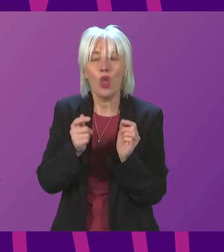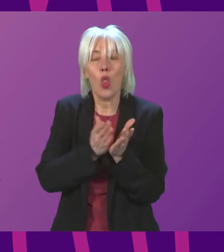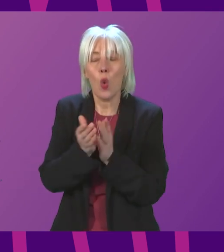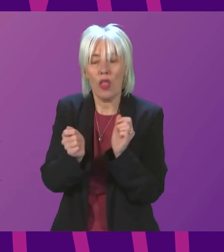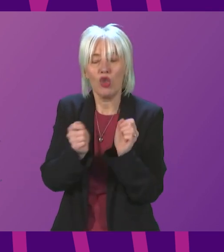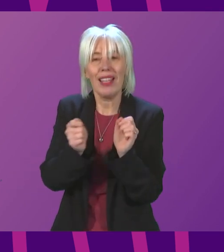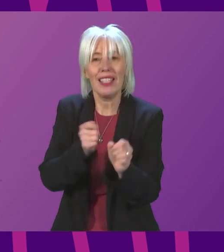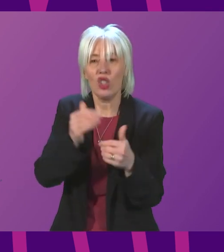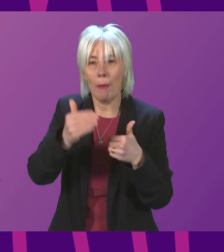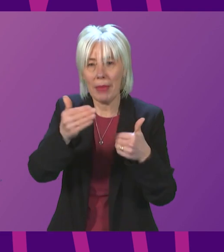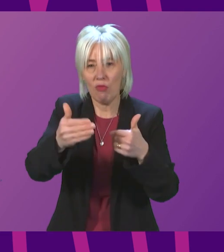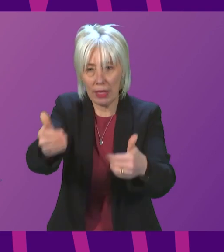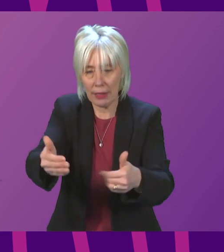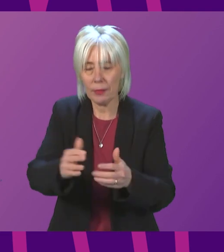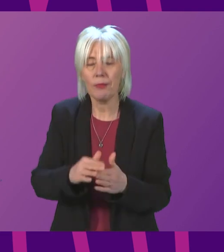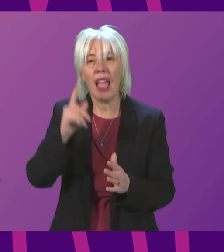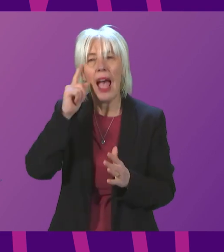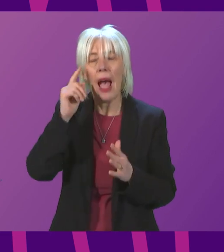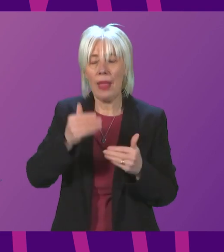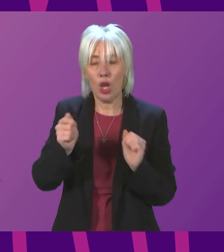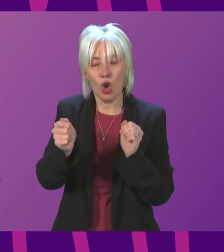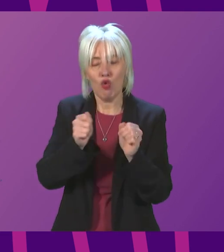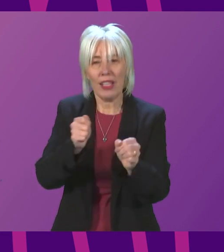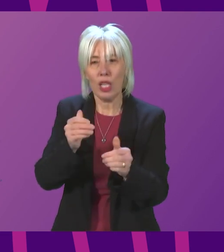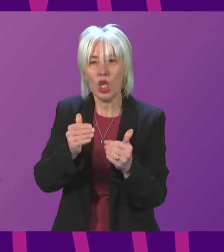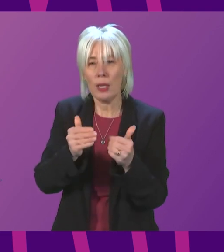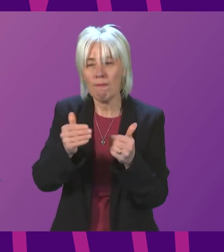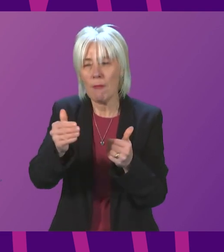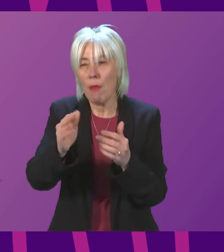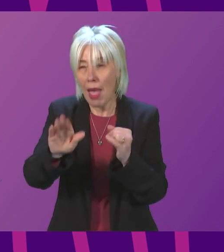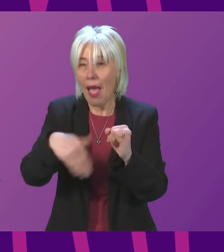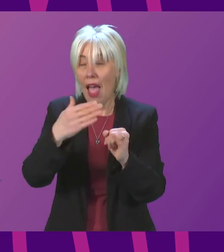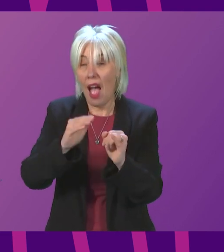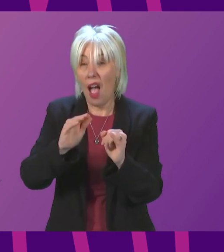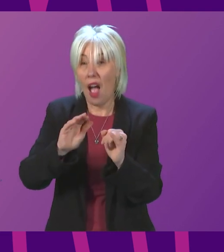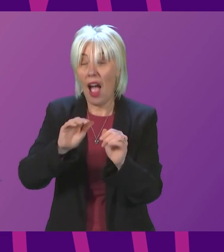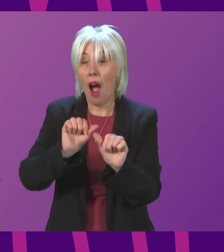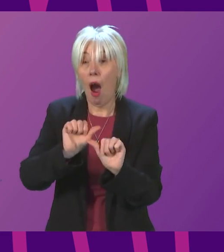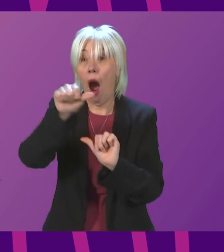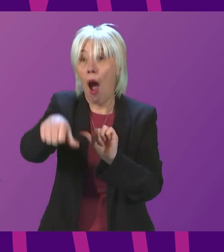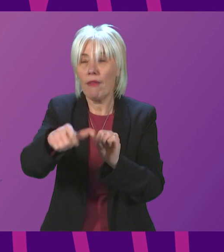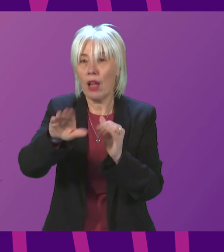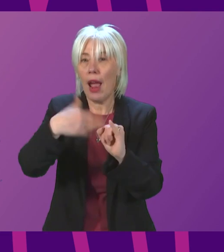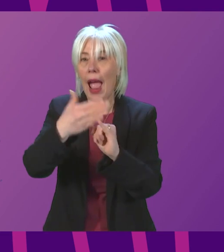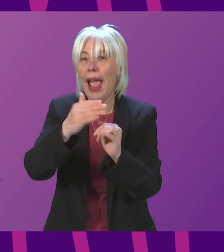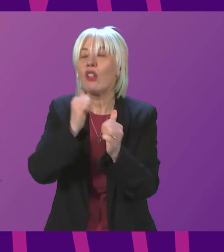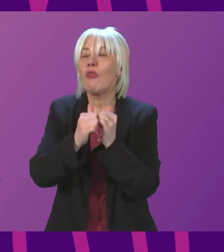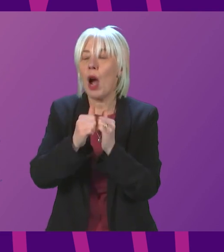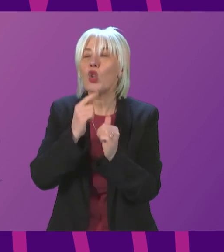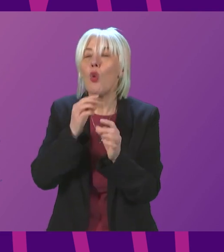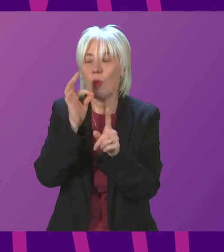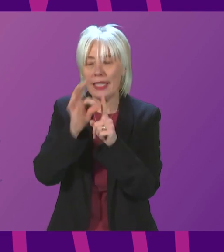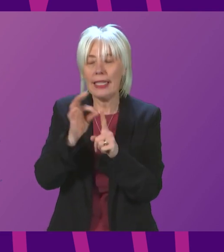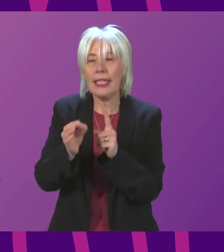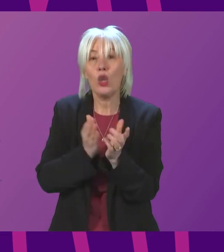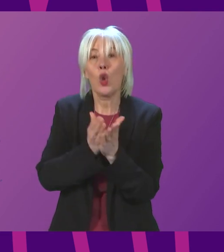today that I would expect that transition period to extend beyond the end of March. We will set out the detail during March, but before we can